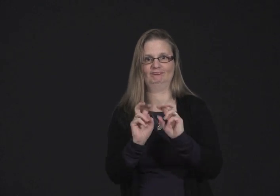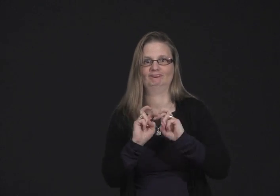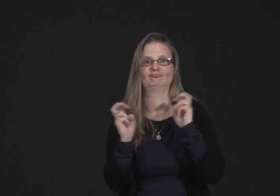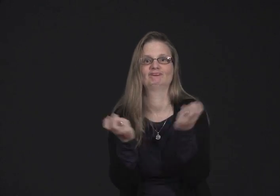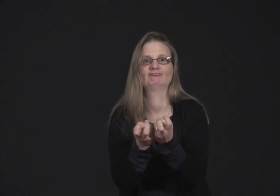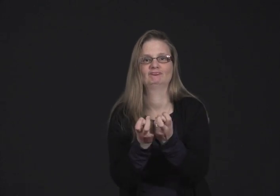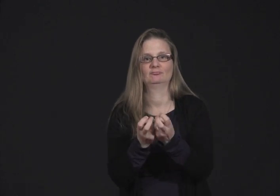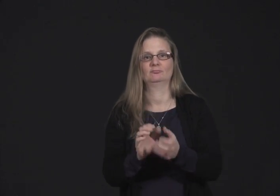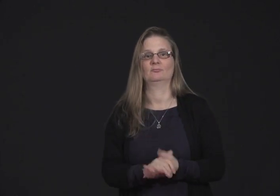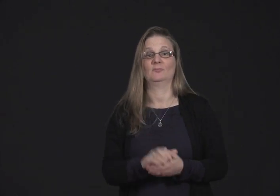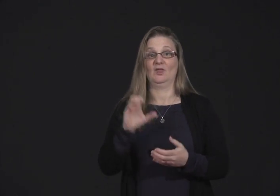consultation meetings.